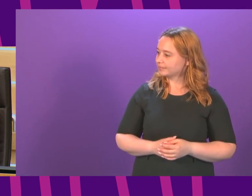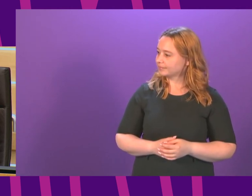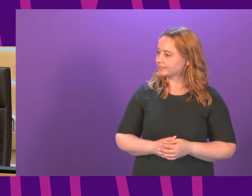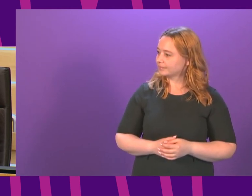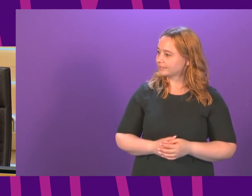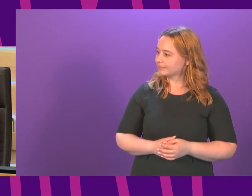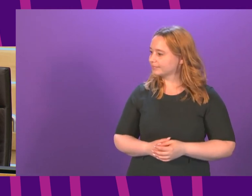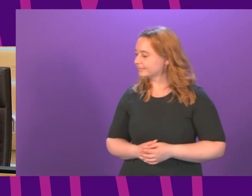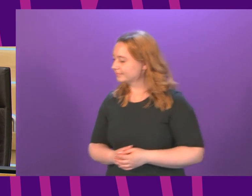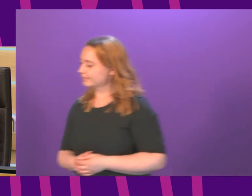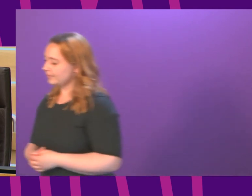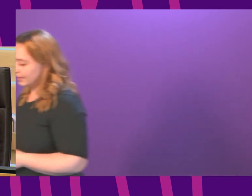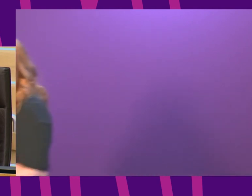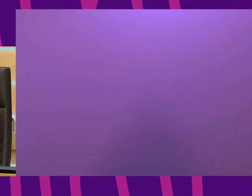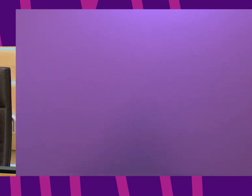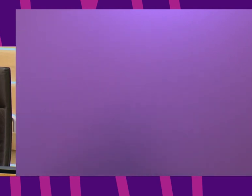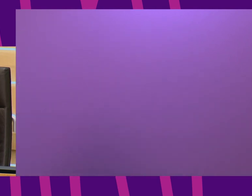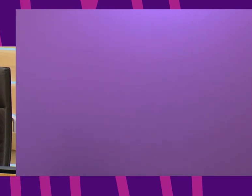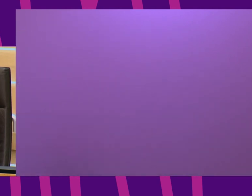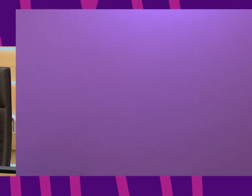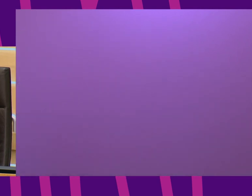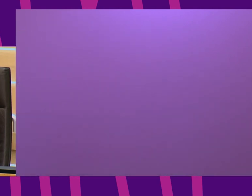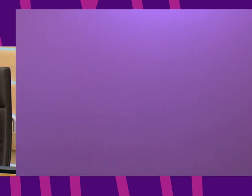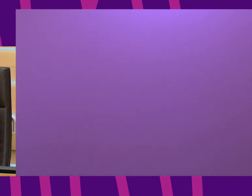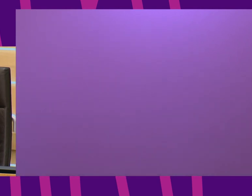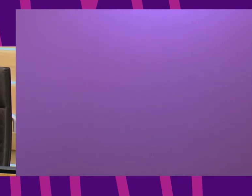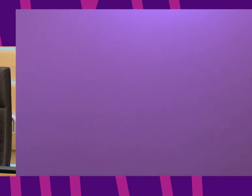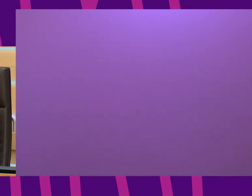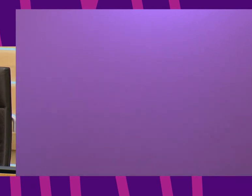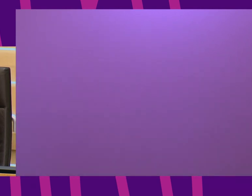in the name of Hamza Youssef on health recovery sorry thank you Thank you.